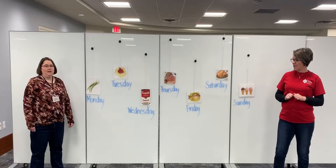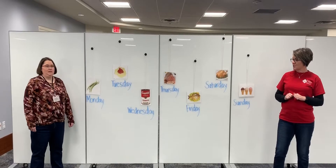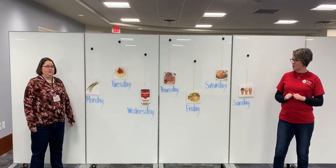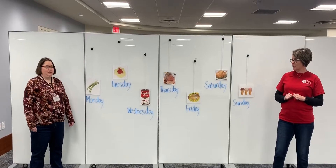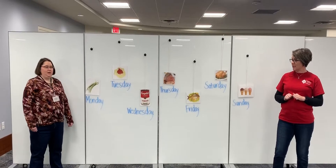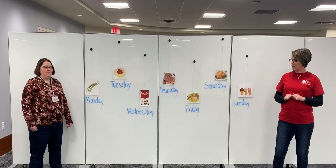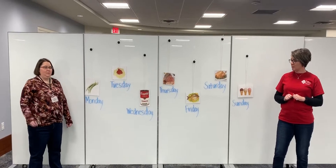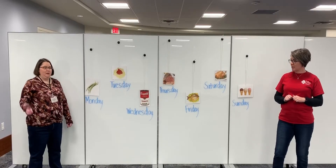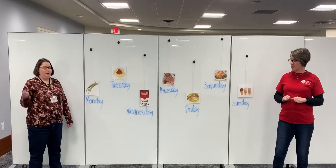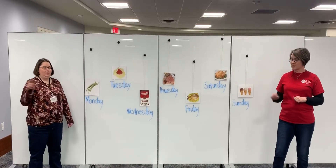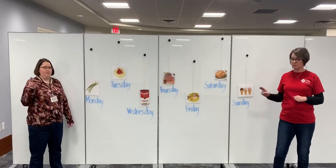string beans.